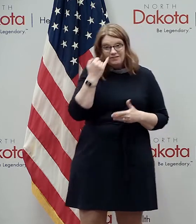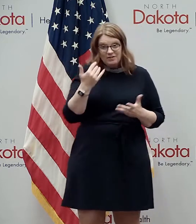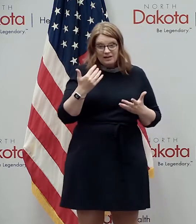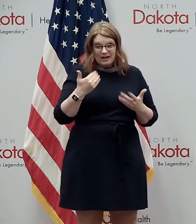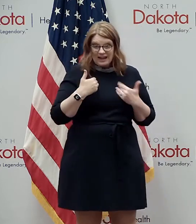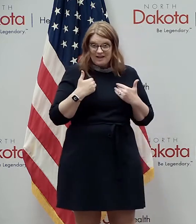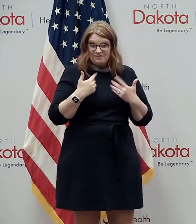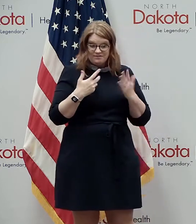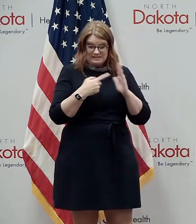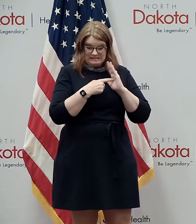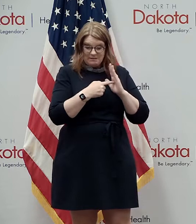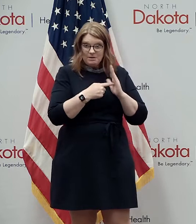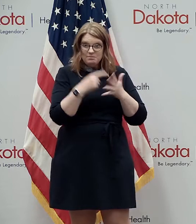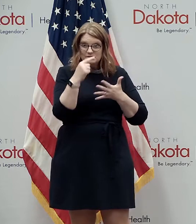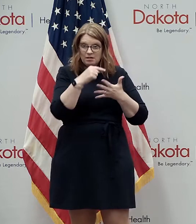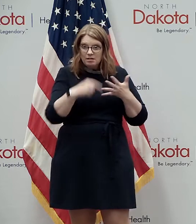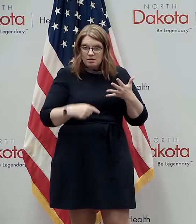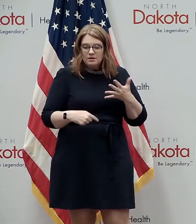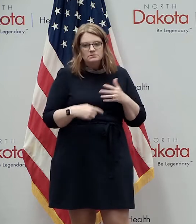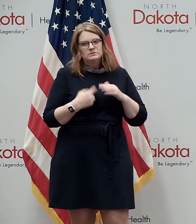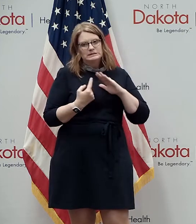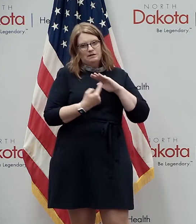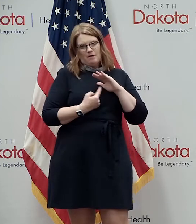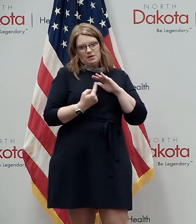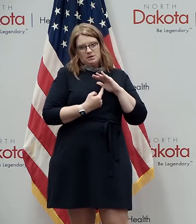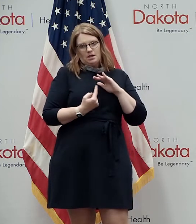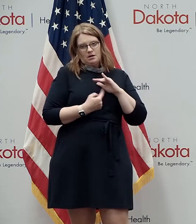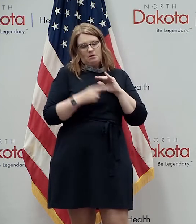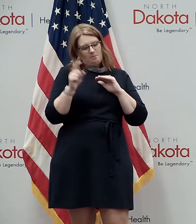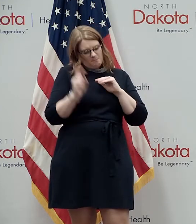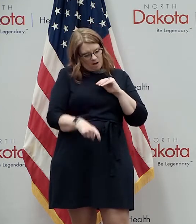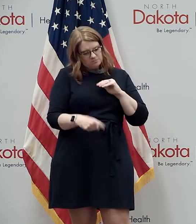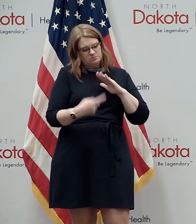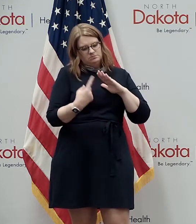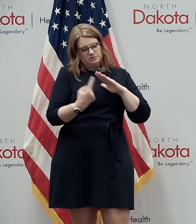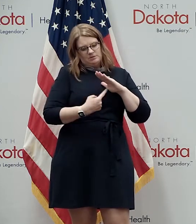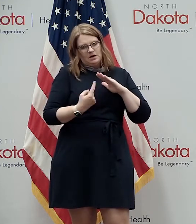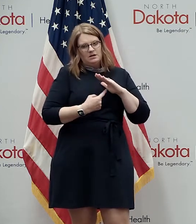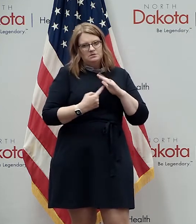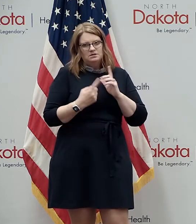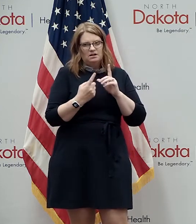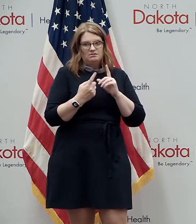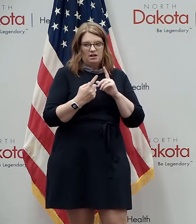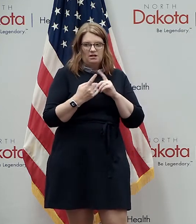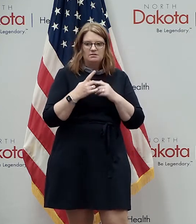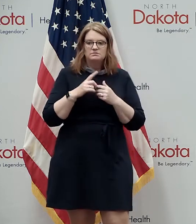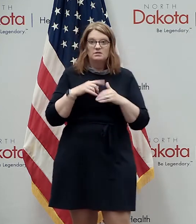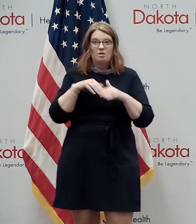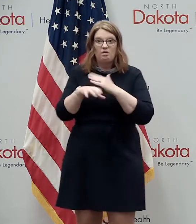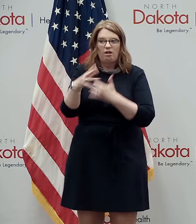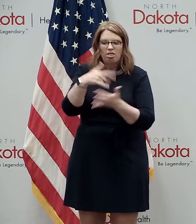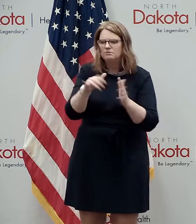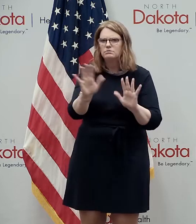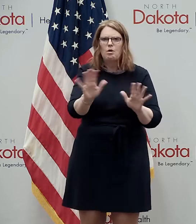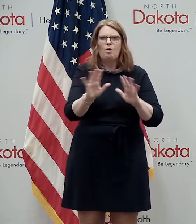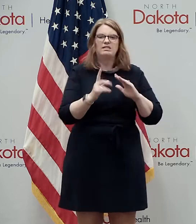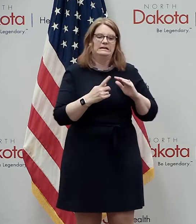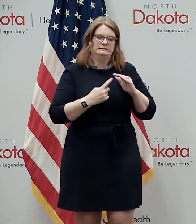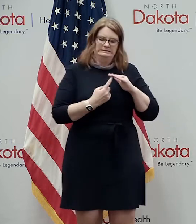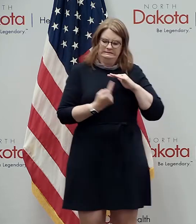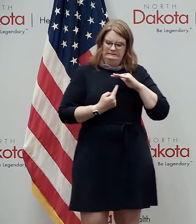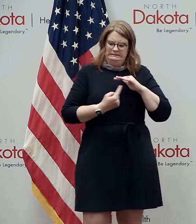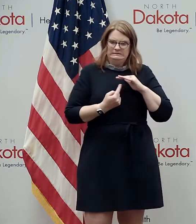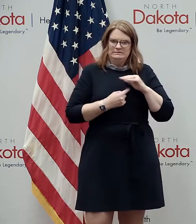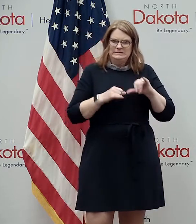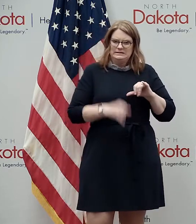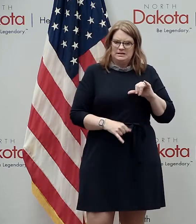be sure to self-isolate and stay away from others particularly those that are vulnerable until such time